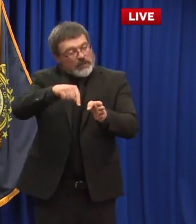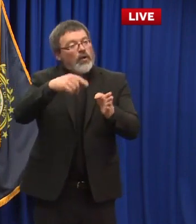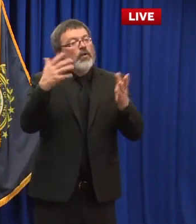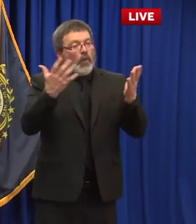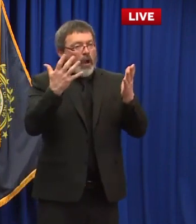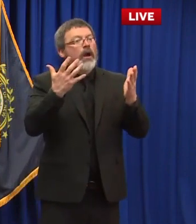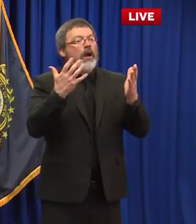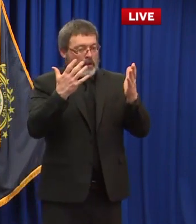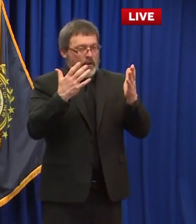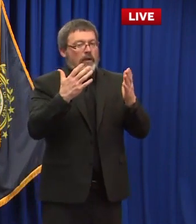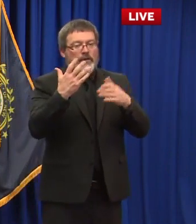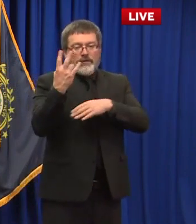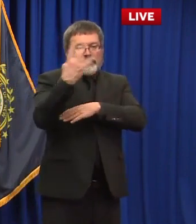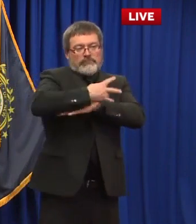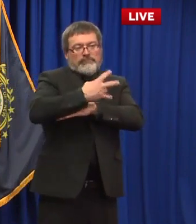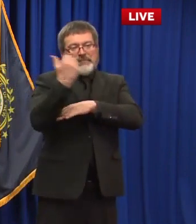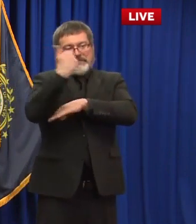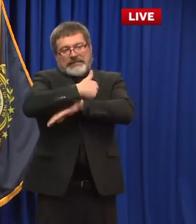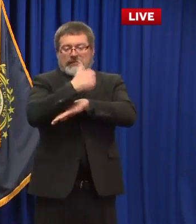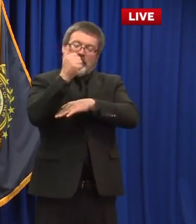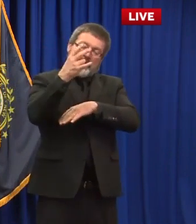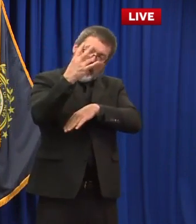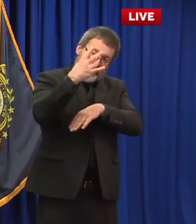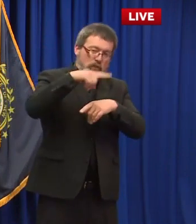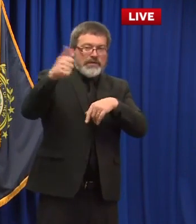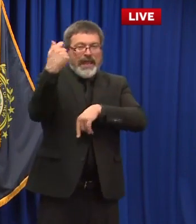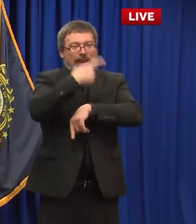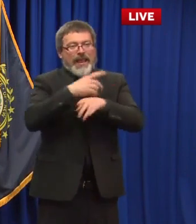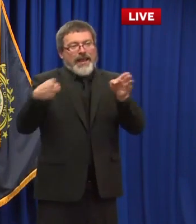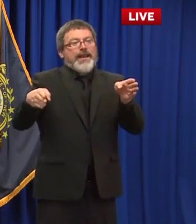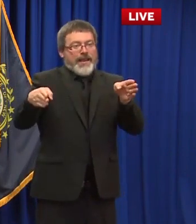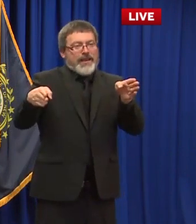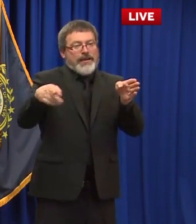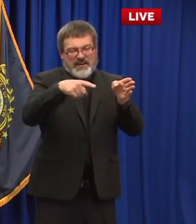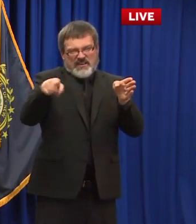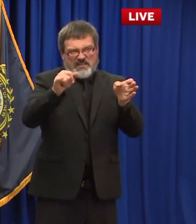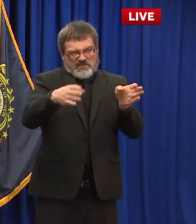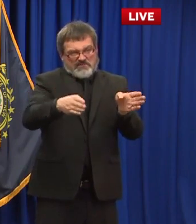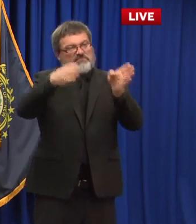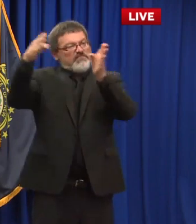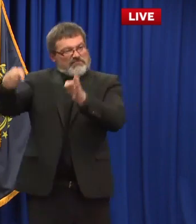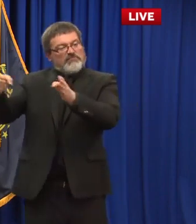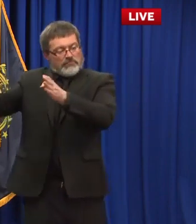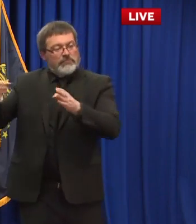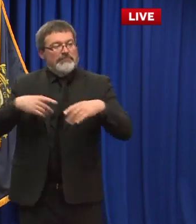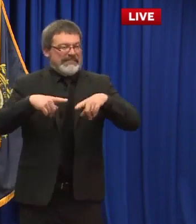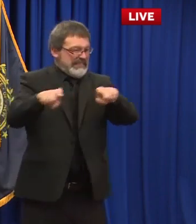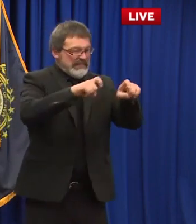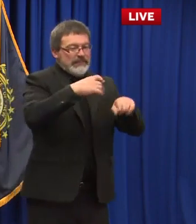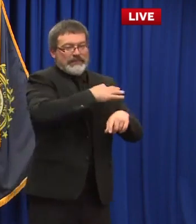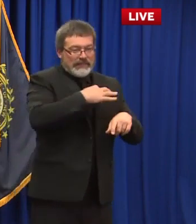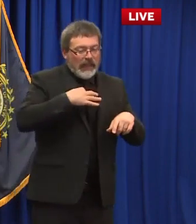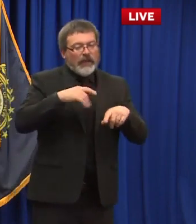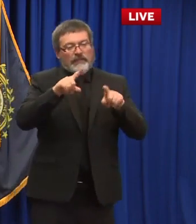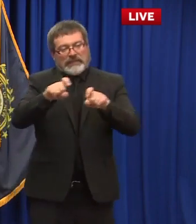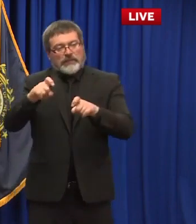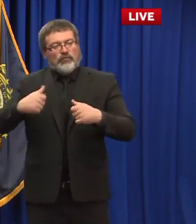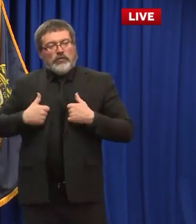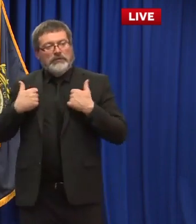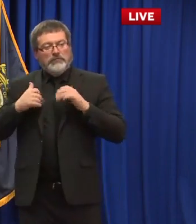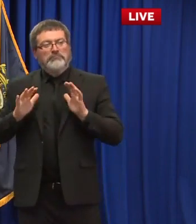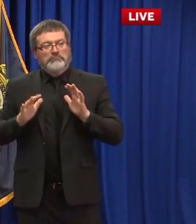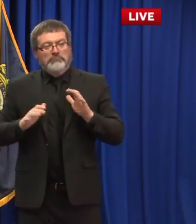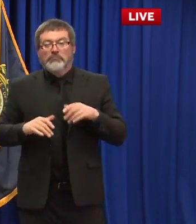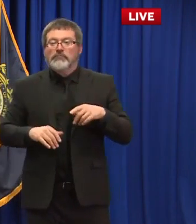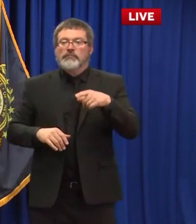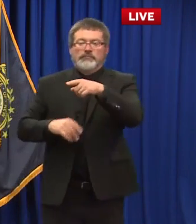those numbers from long-term care facility testing can i just follow one more so how come there was like this kind of slope in the numbers down the